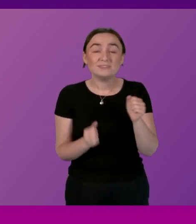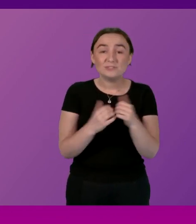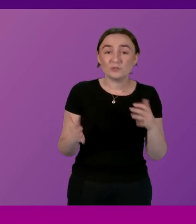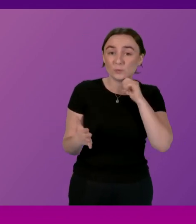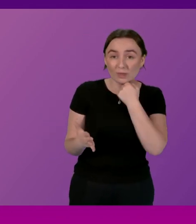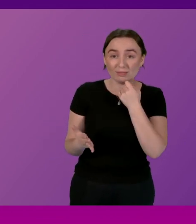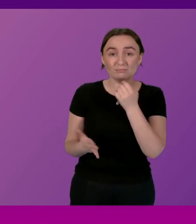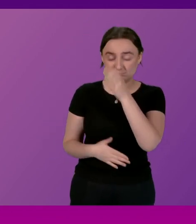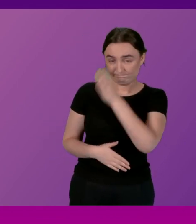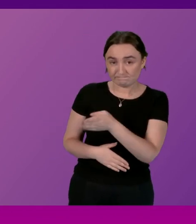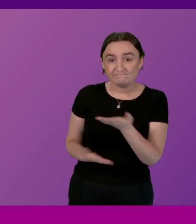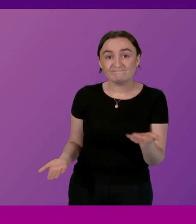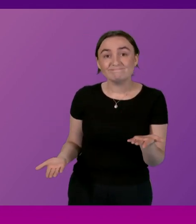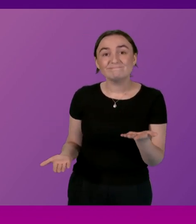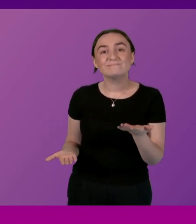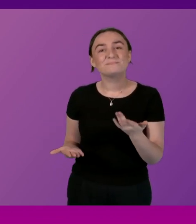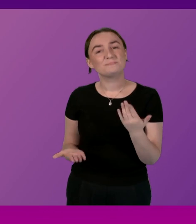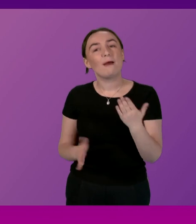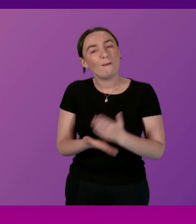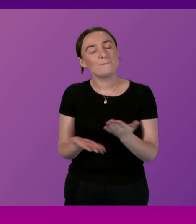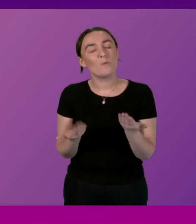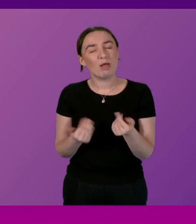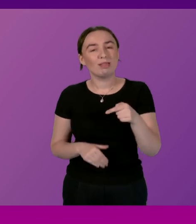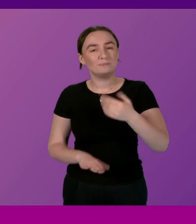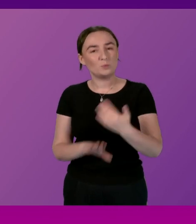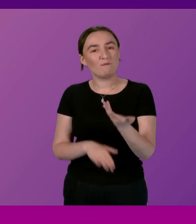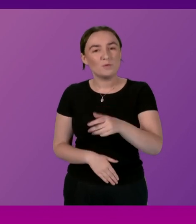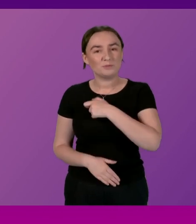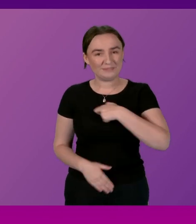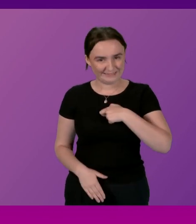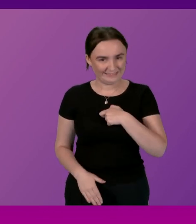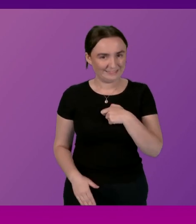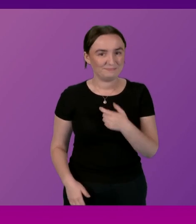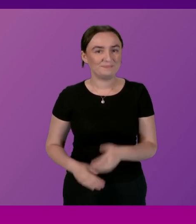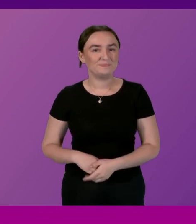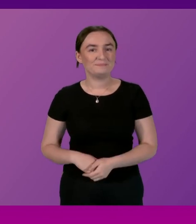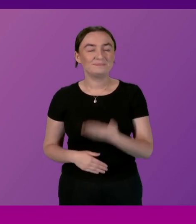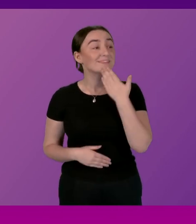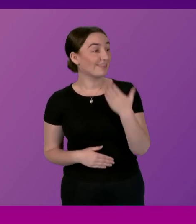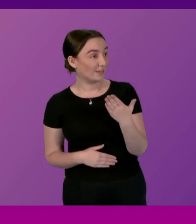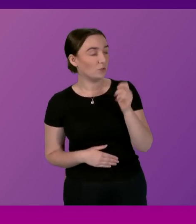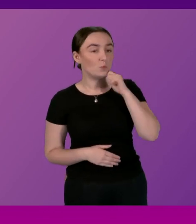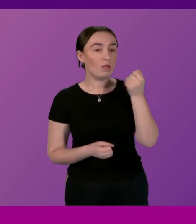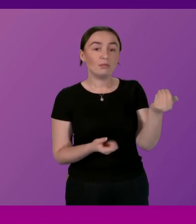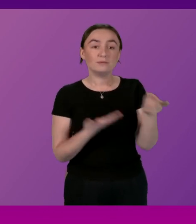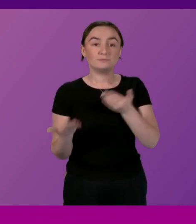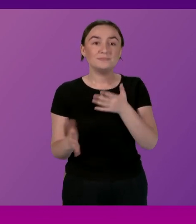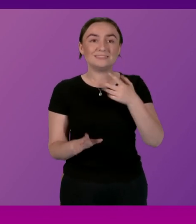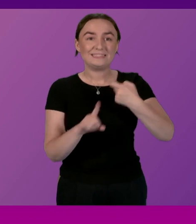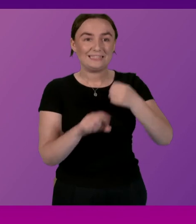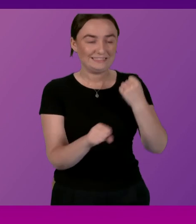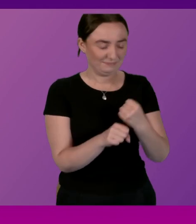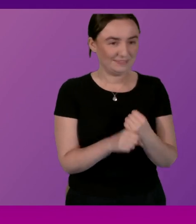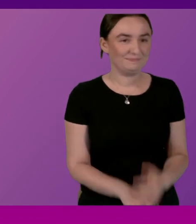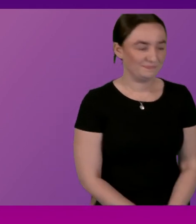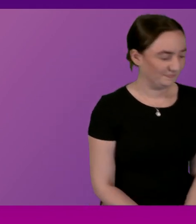that. But I certainly welcome that piece of work from the committee. I'm grateful. Thank you. I'm now going to invite Kenneth Gibson, Finance